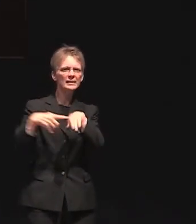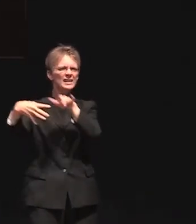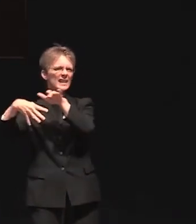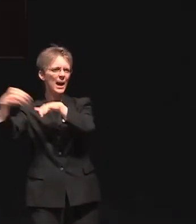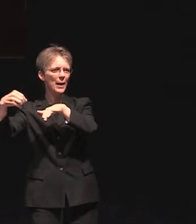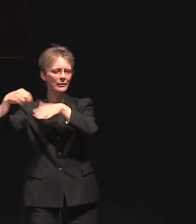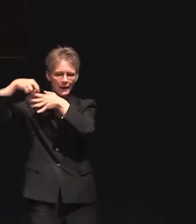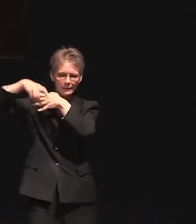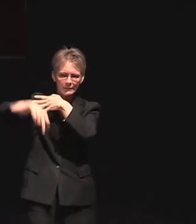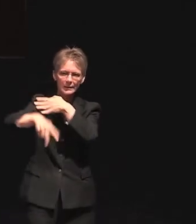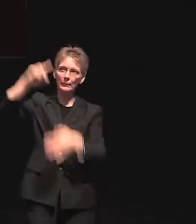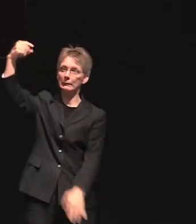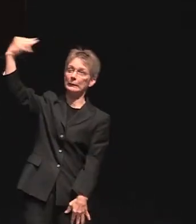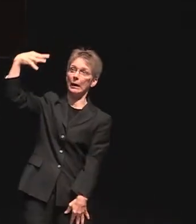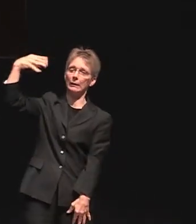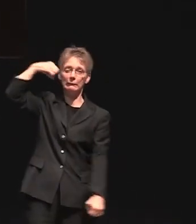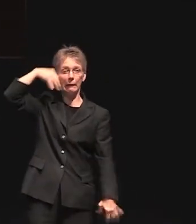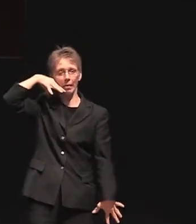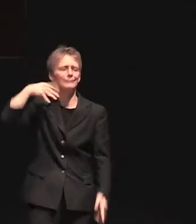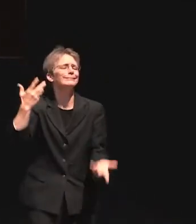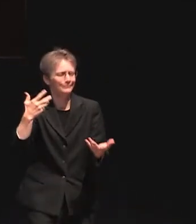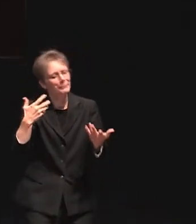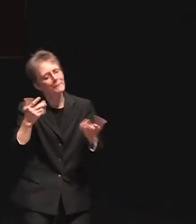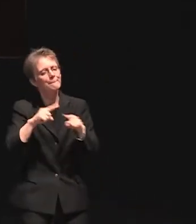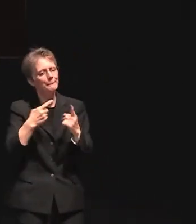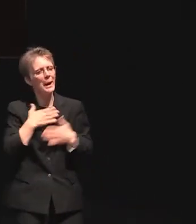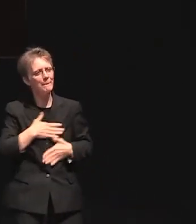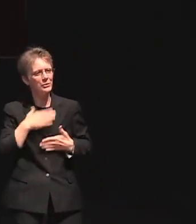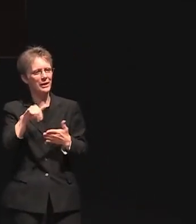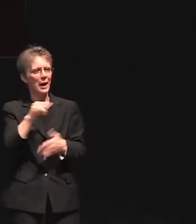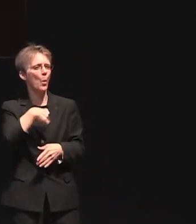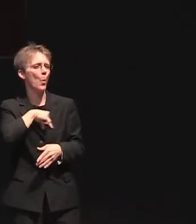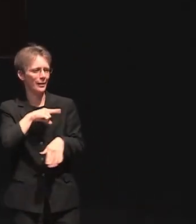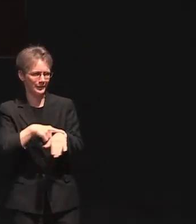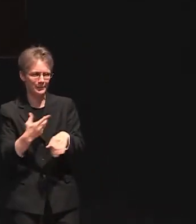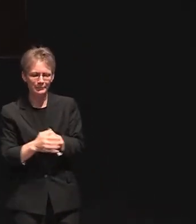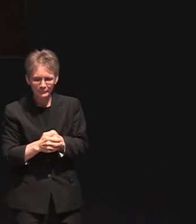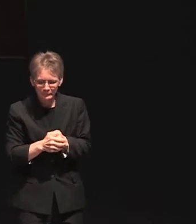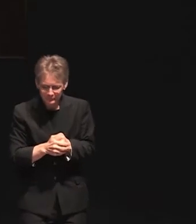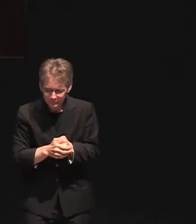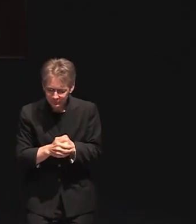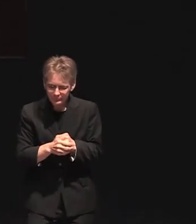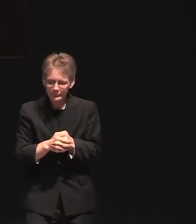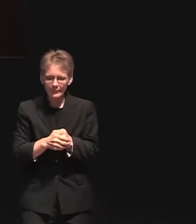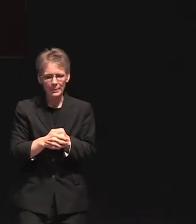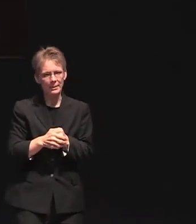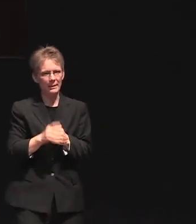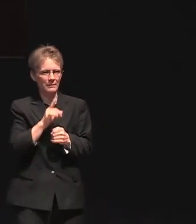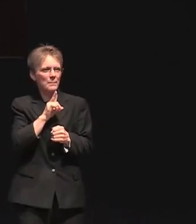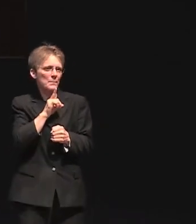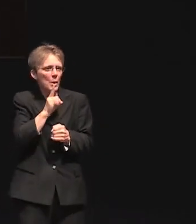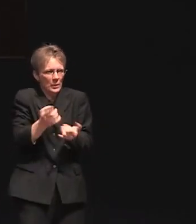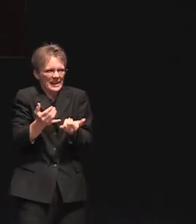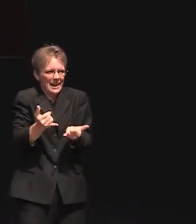Capitol in the Sun and I appreciate the quality time but this is a fun time for